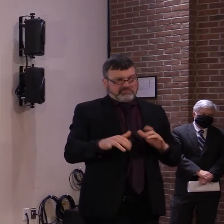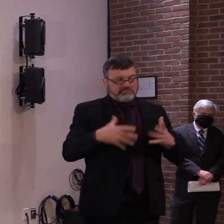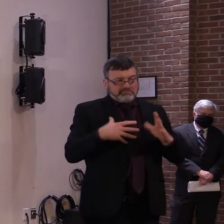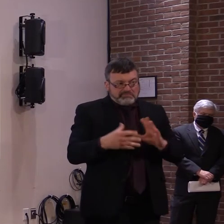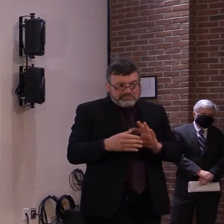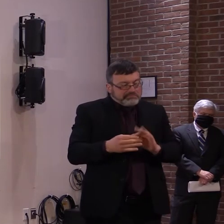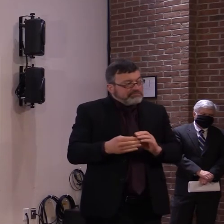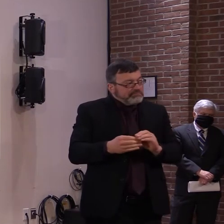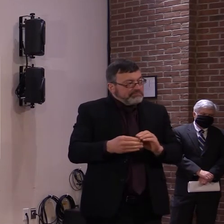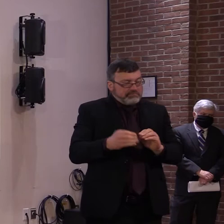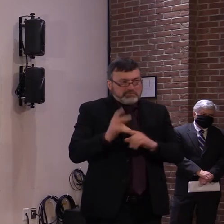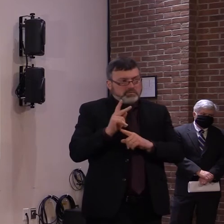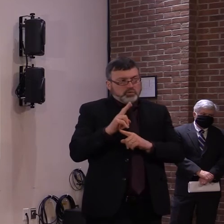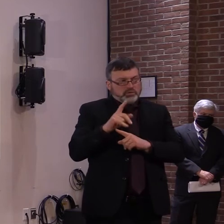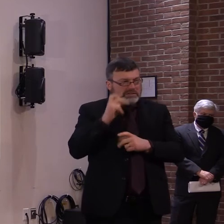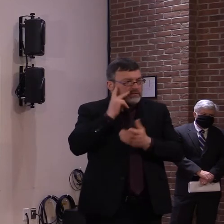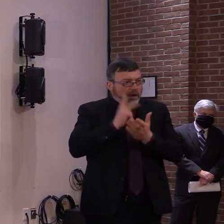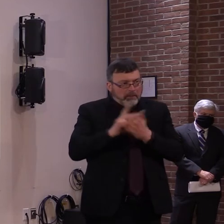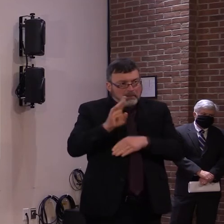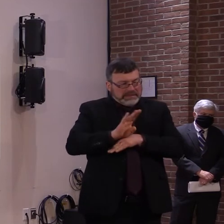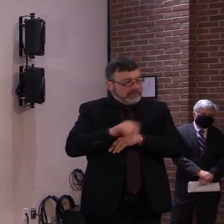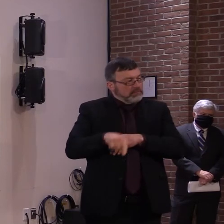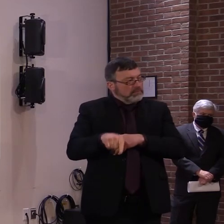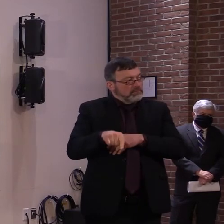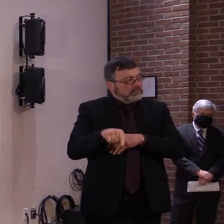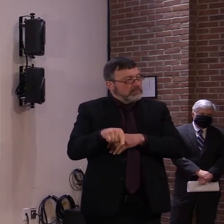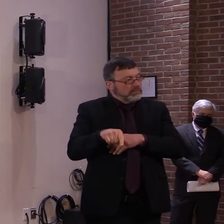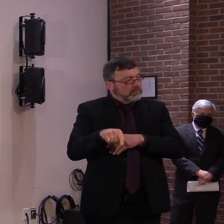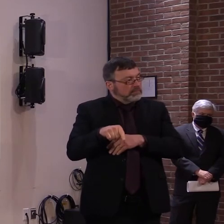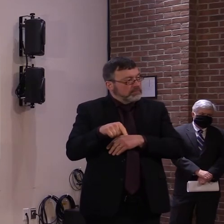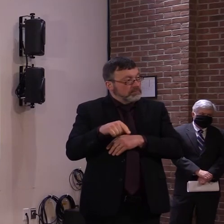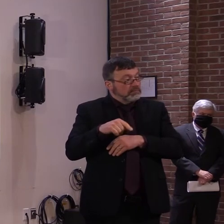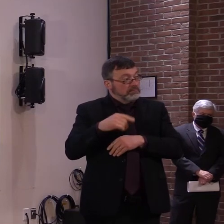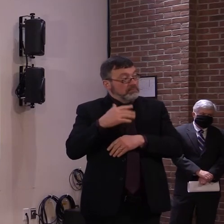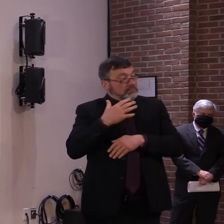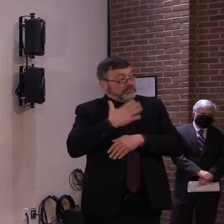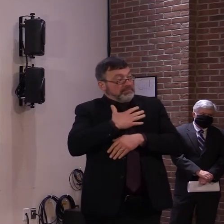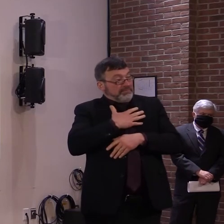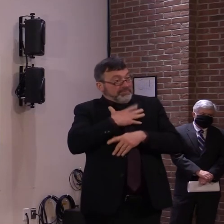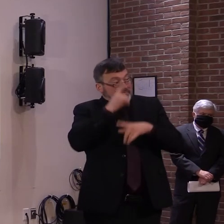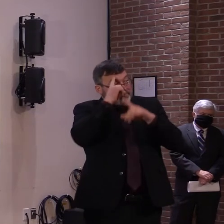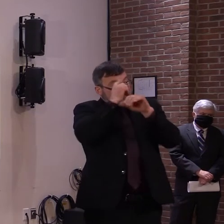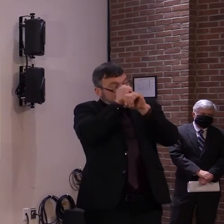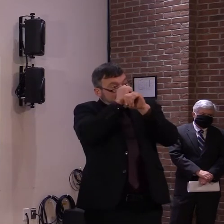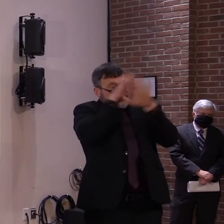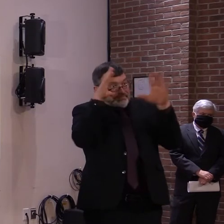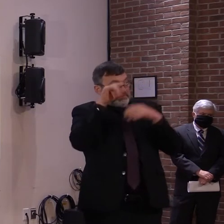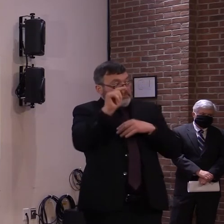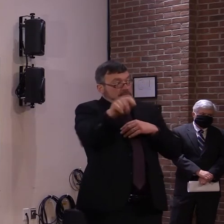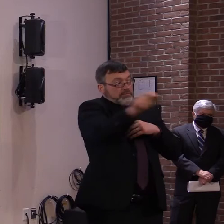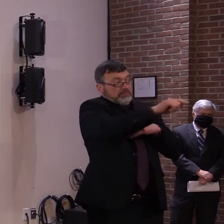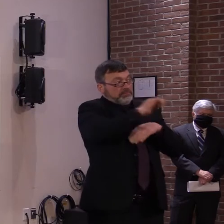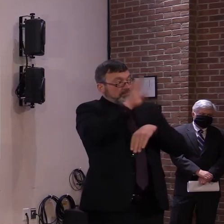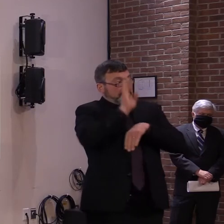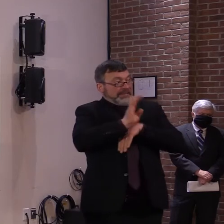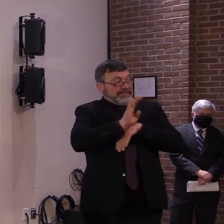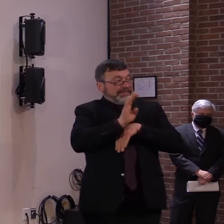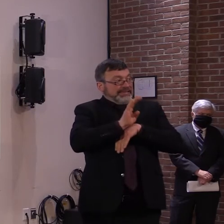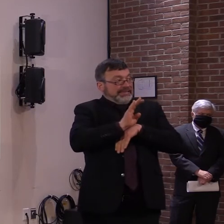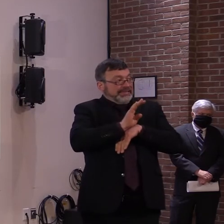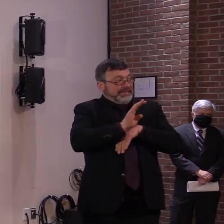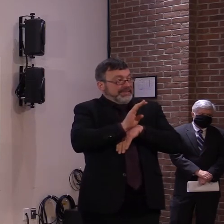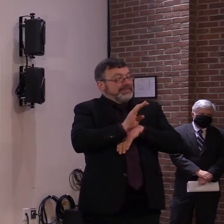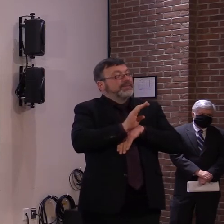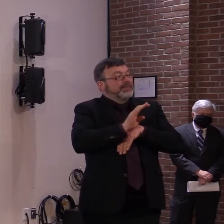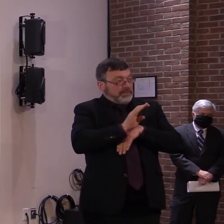bit more, uh, larger loan, I believe. So, hopefully that will really, um, address some of those, the pain